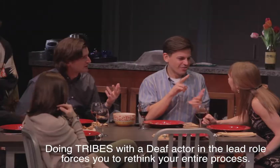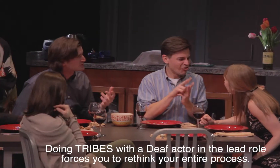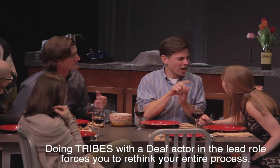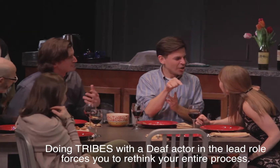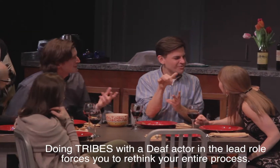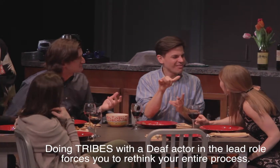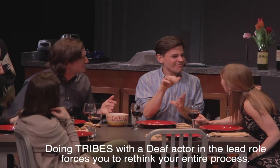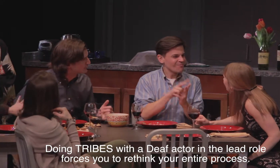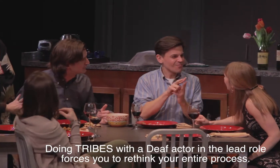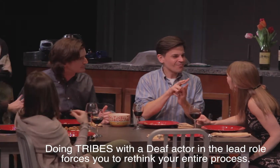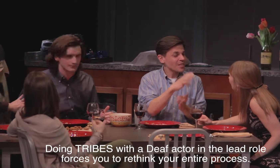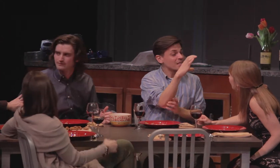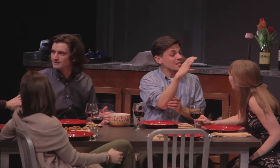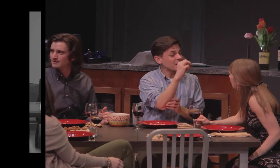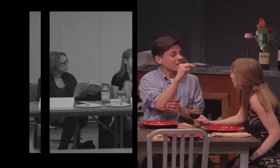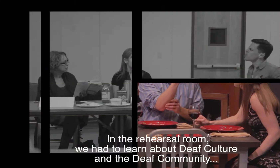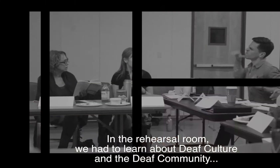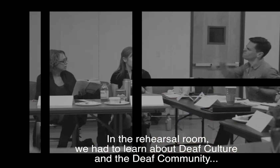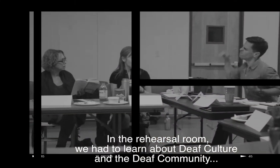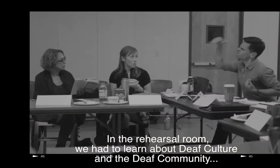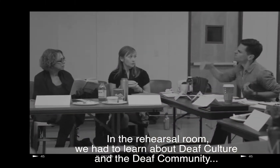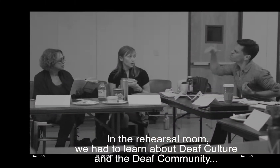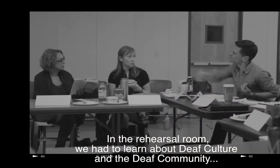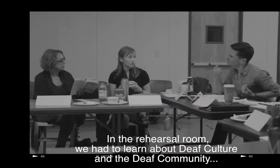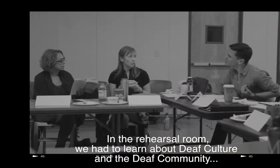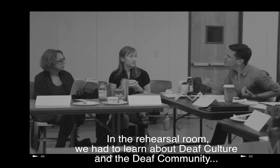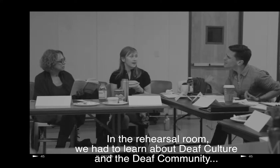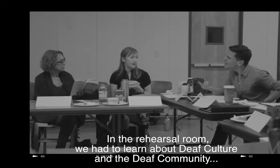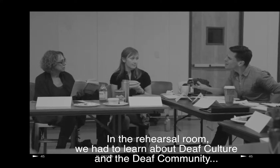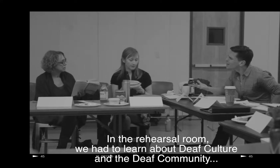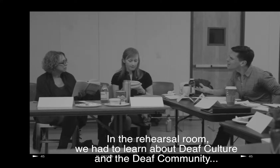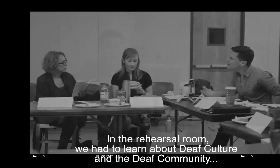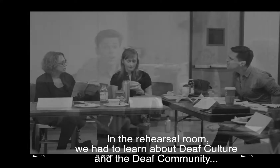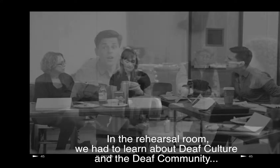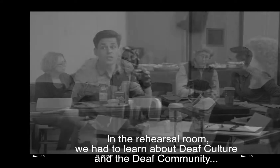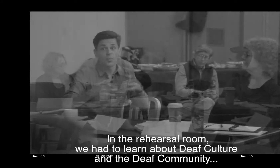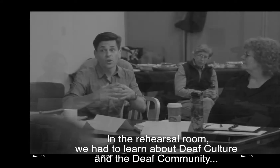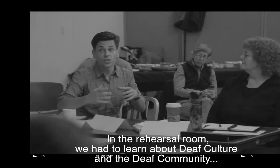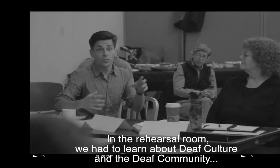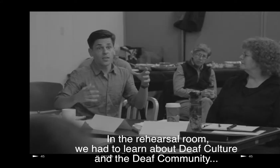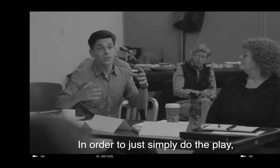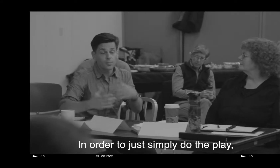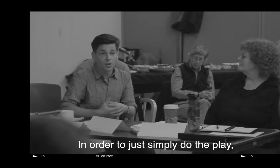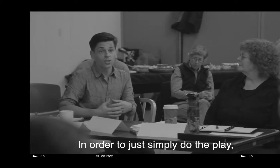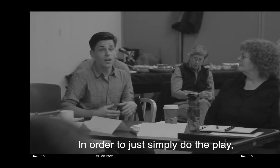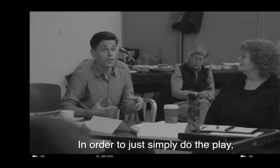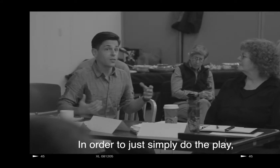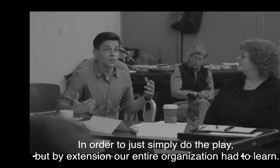forces you to rethink your entire process. In the rehearsal room, had to learn about deaf culture in the deaf community in order to just simply do the